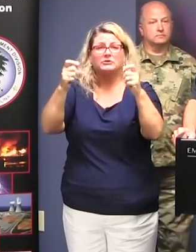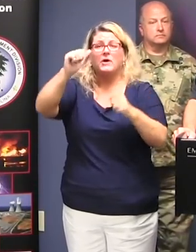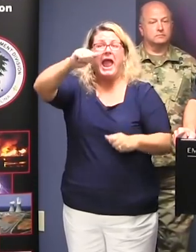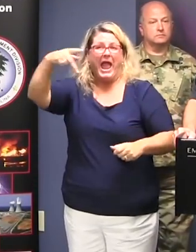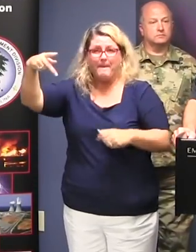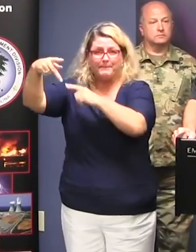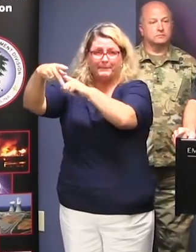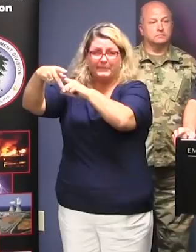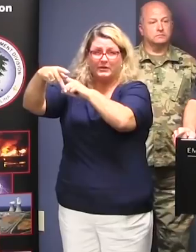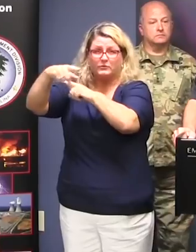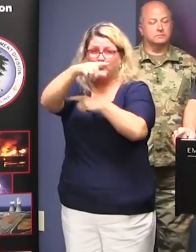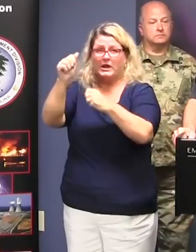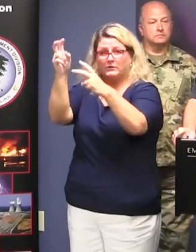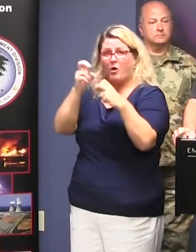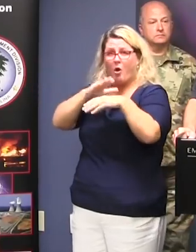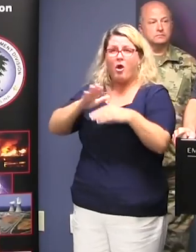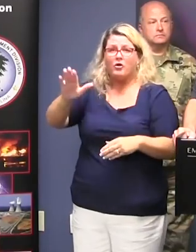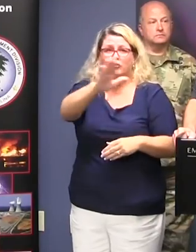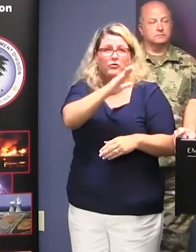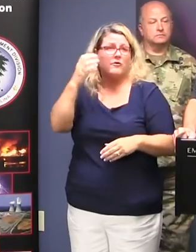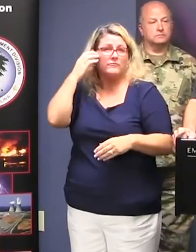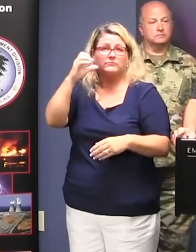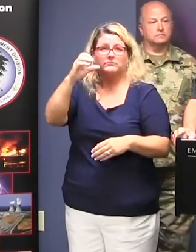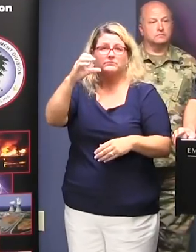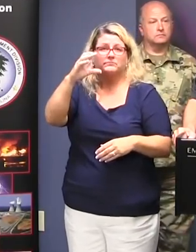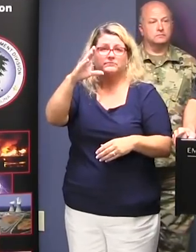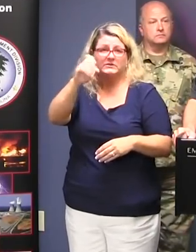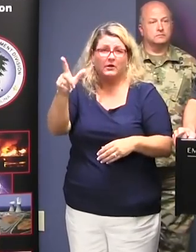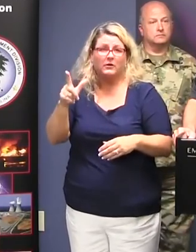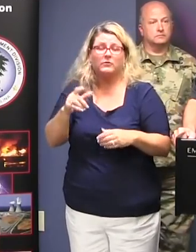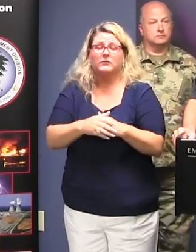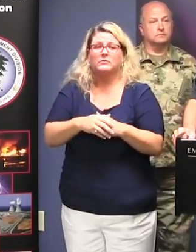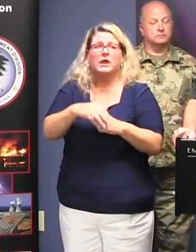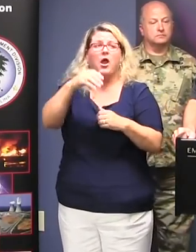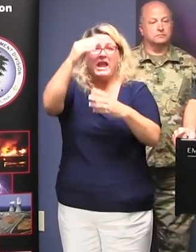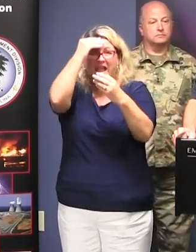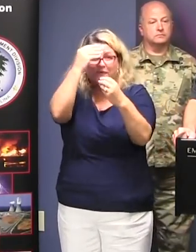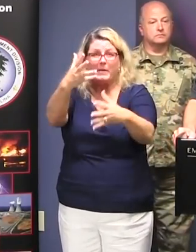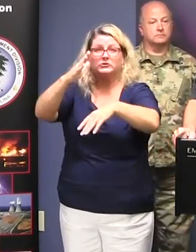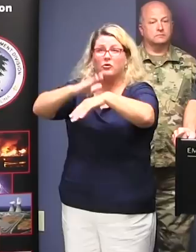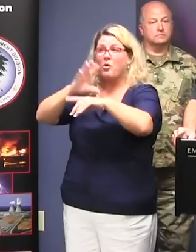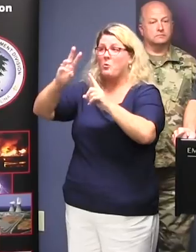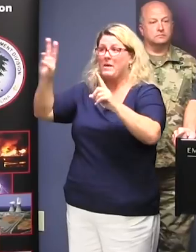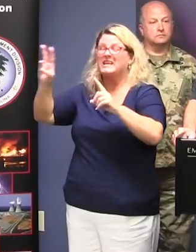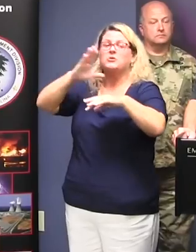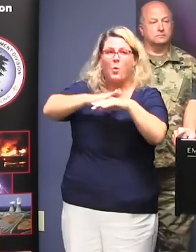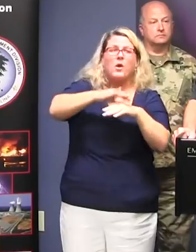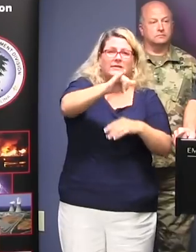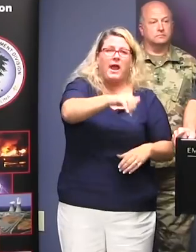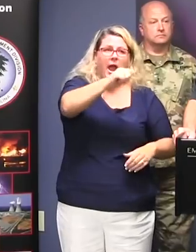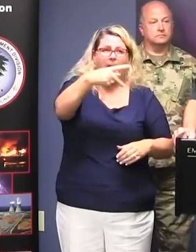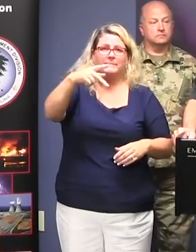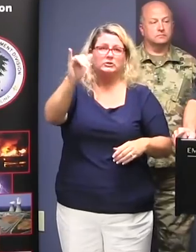that can be downloaded on your smartphone that has almost all the information that's on our website. And very importantly, it has